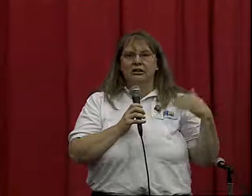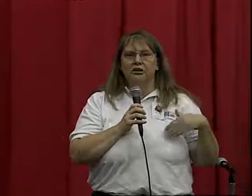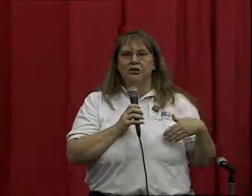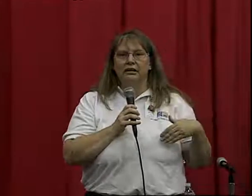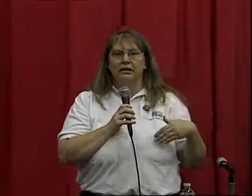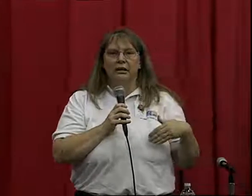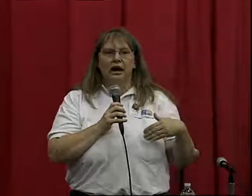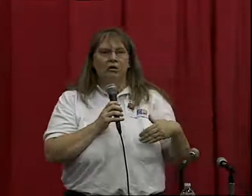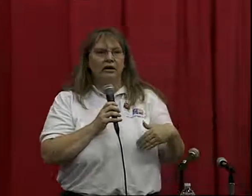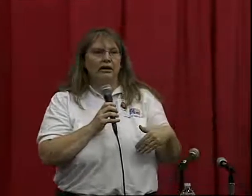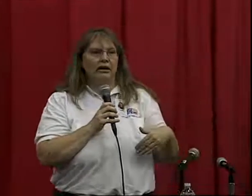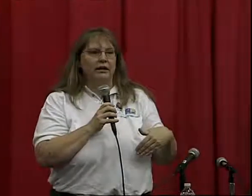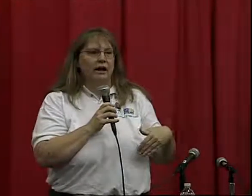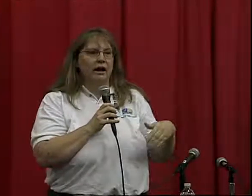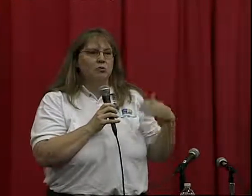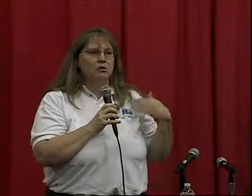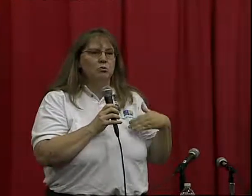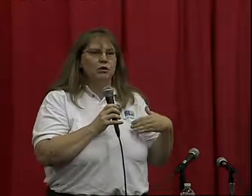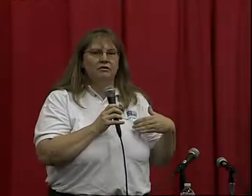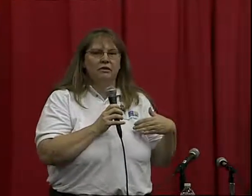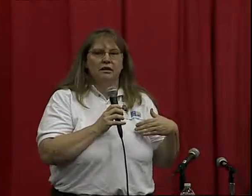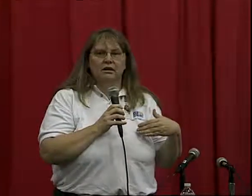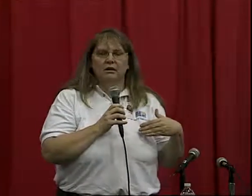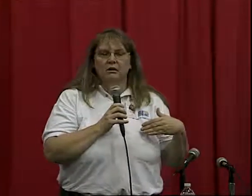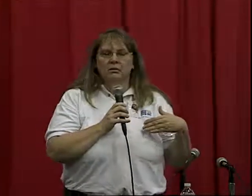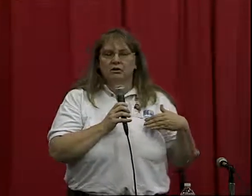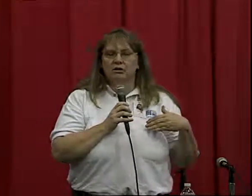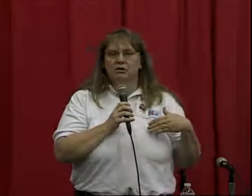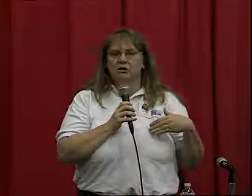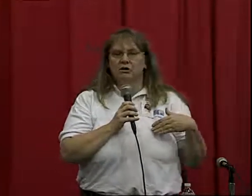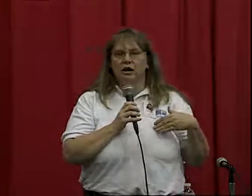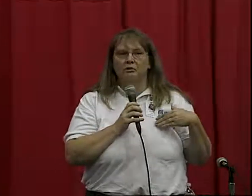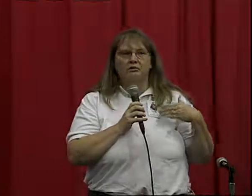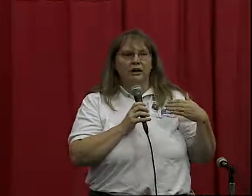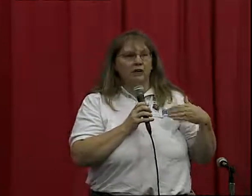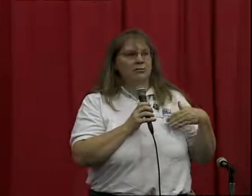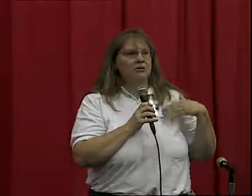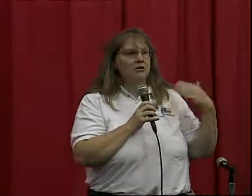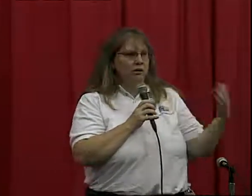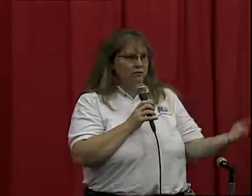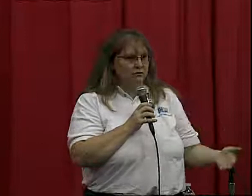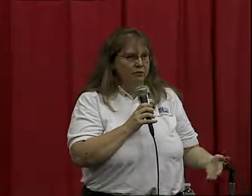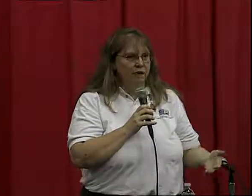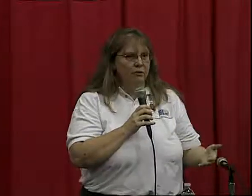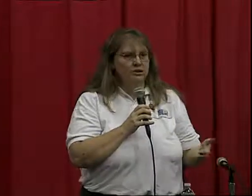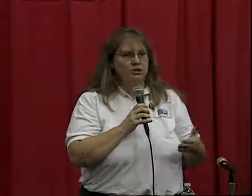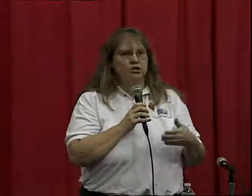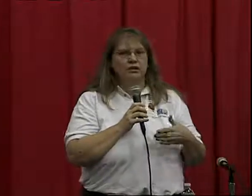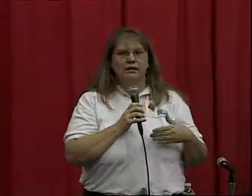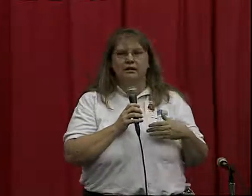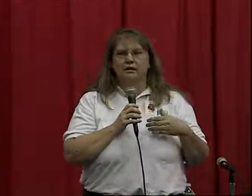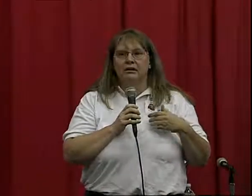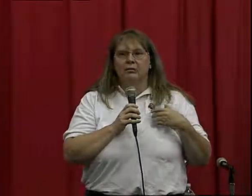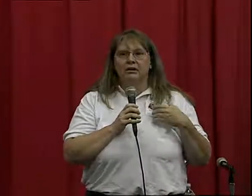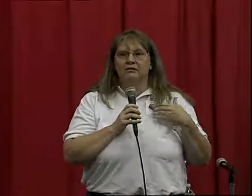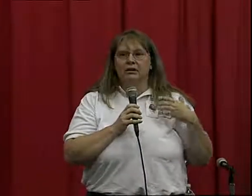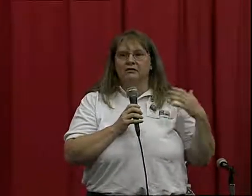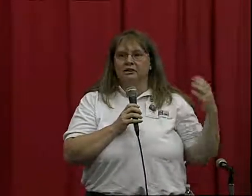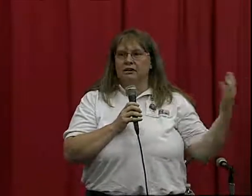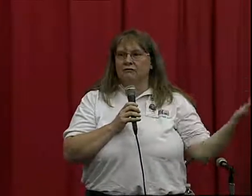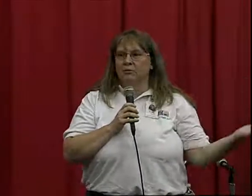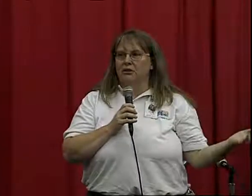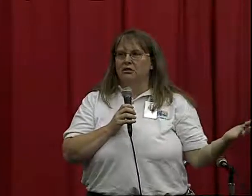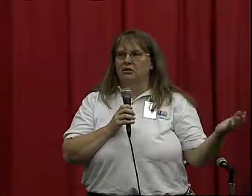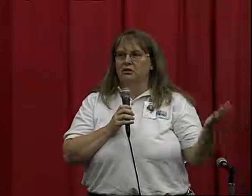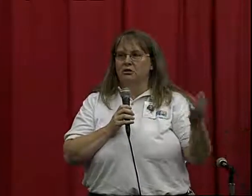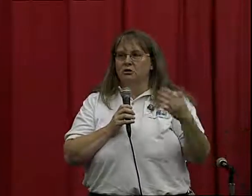here in our area, I was one of the persons who helped develop the script for that registry. We've